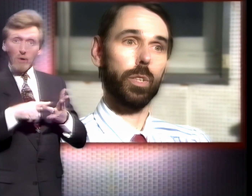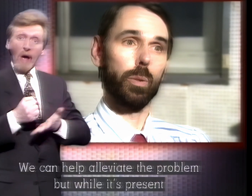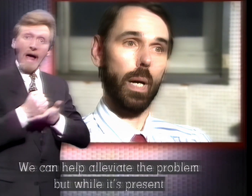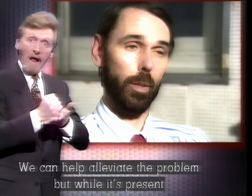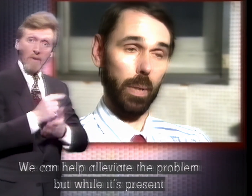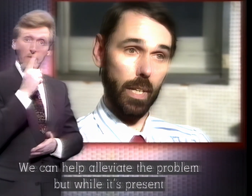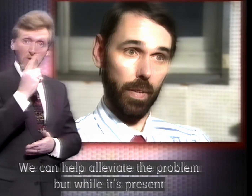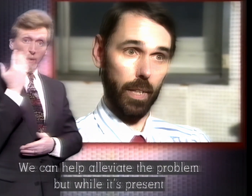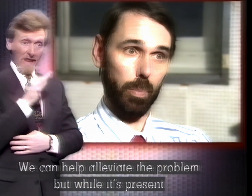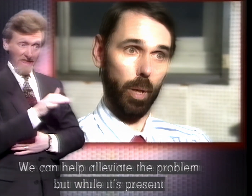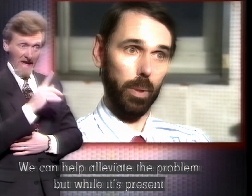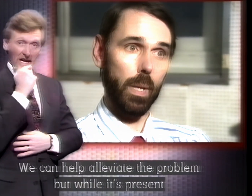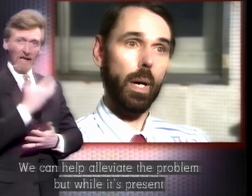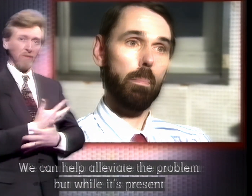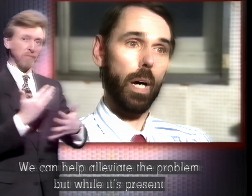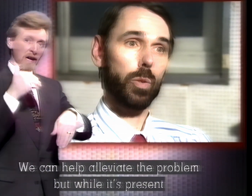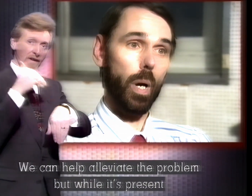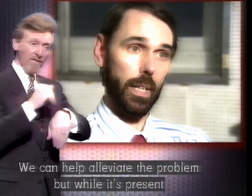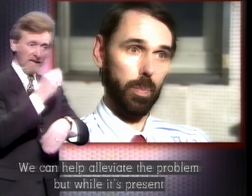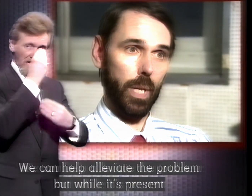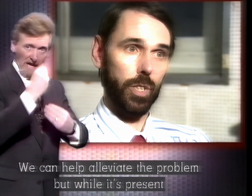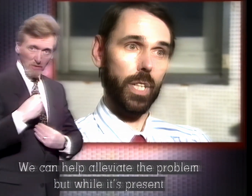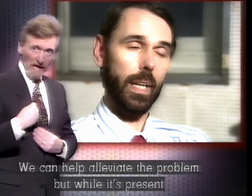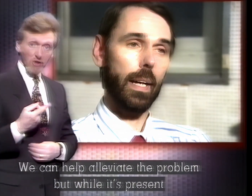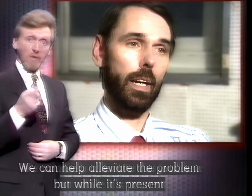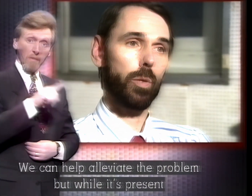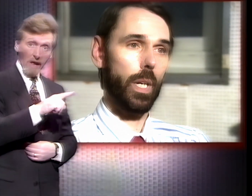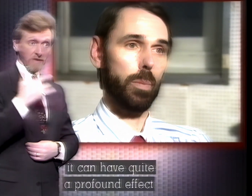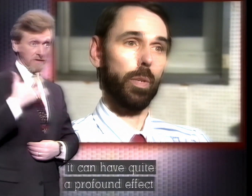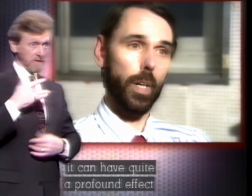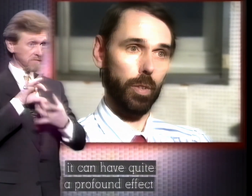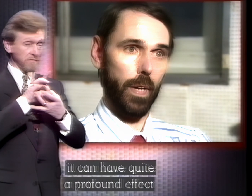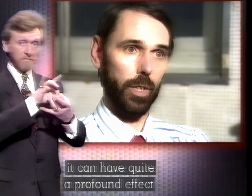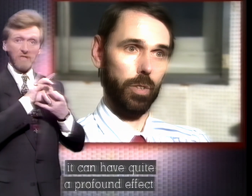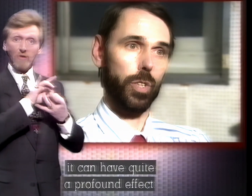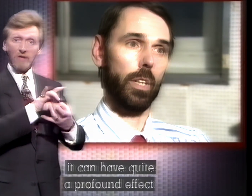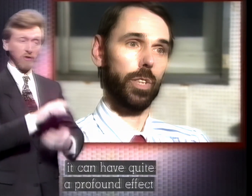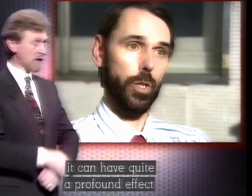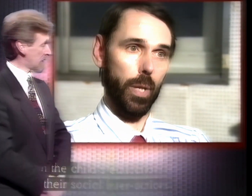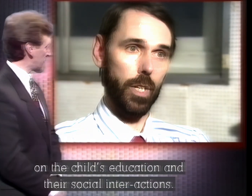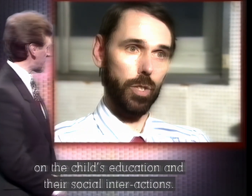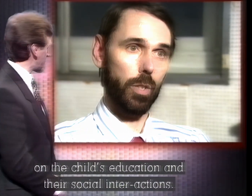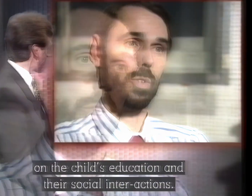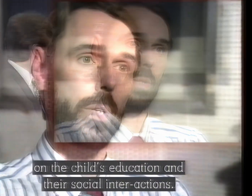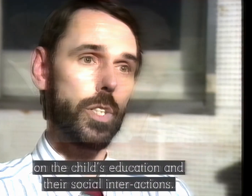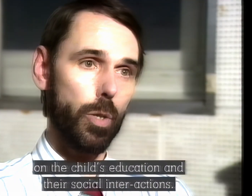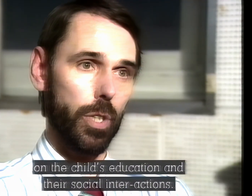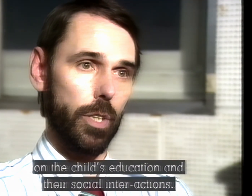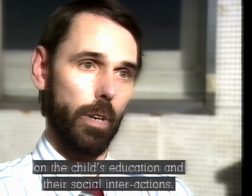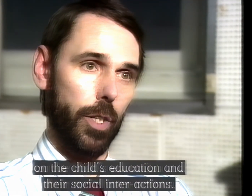help alleviate the problem. But while it's present, it can have quite a profound effect on the child's education and also their social interactions.